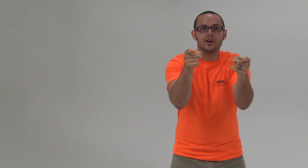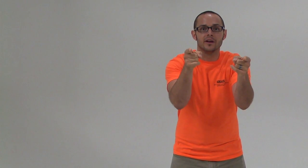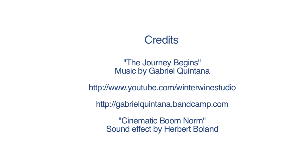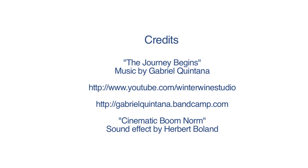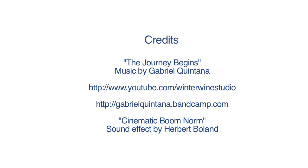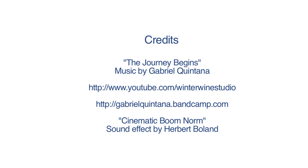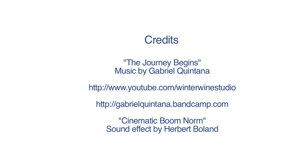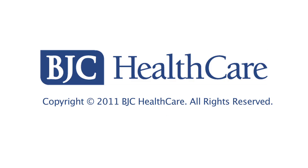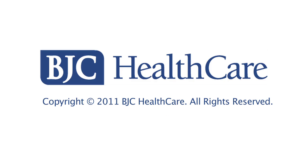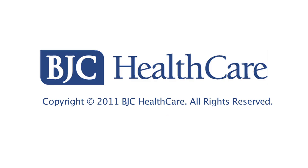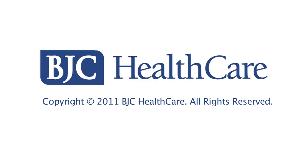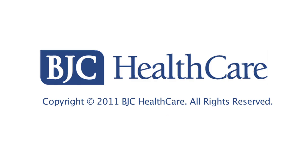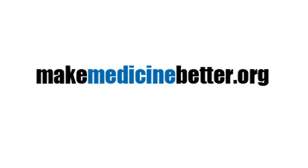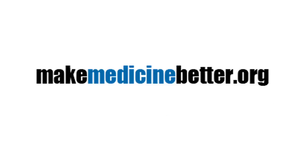stress-free. Because